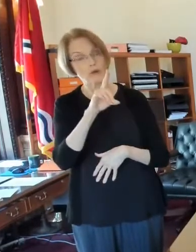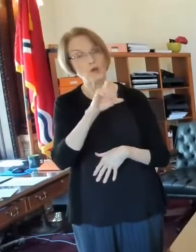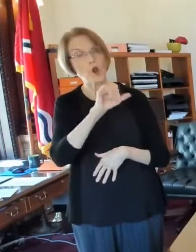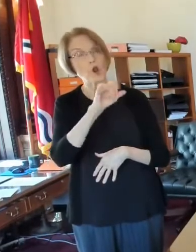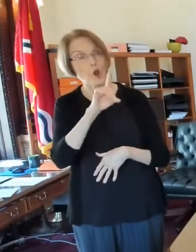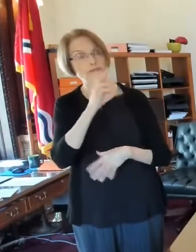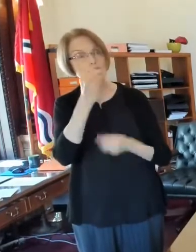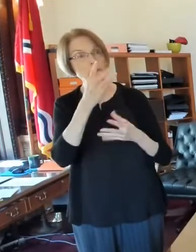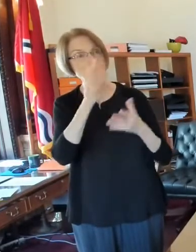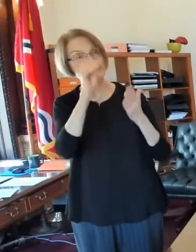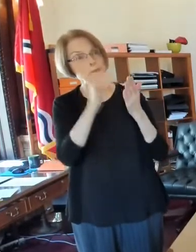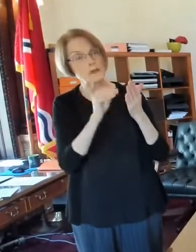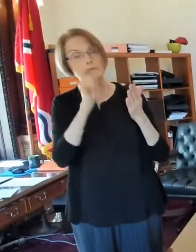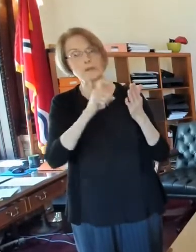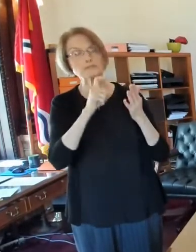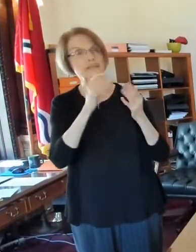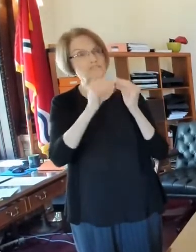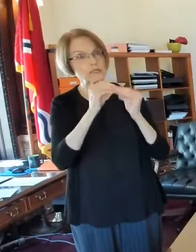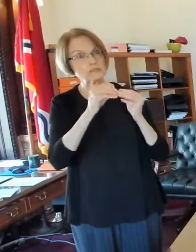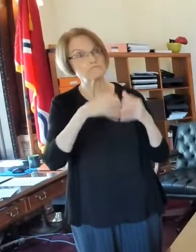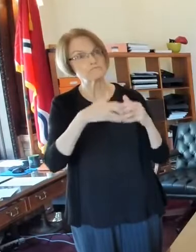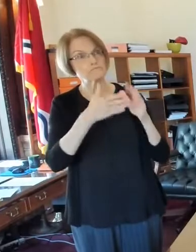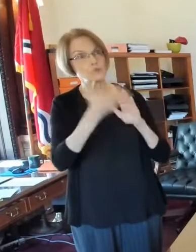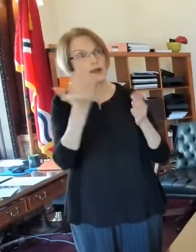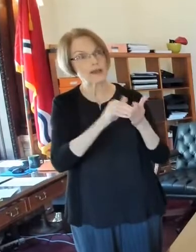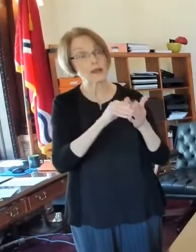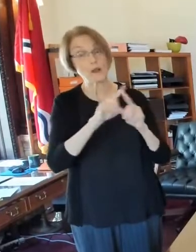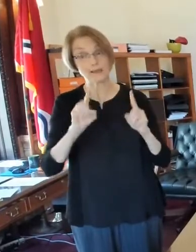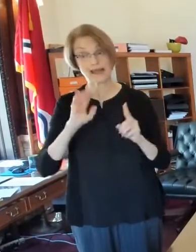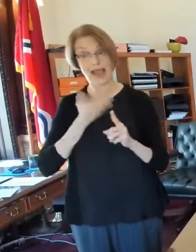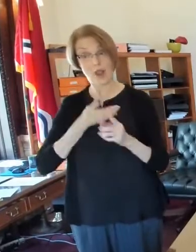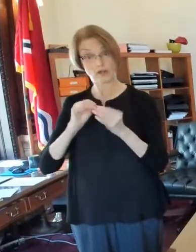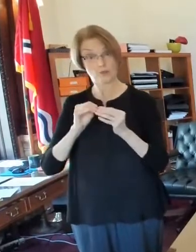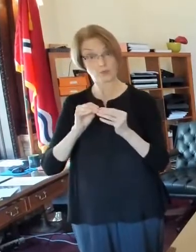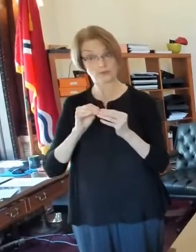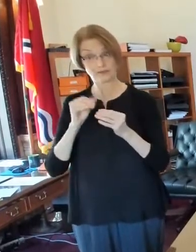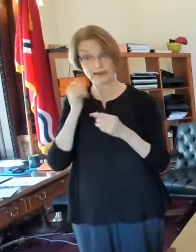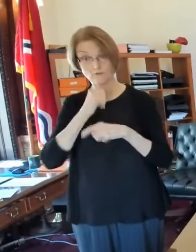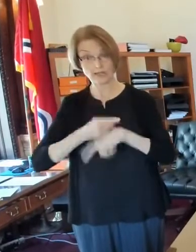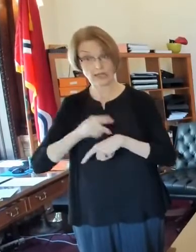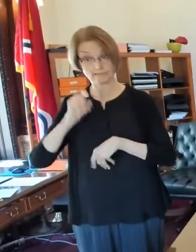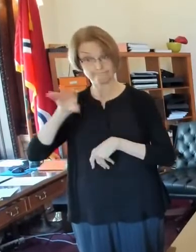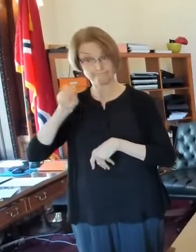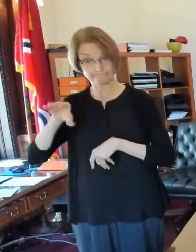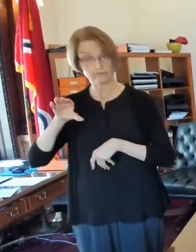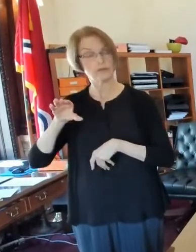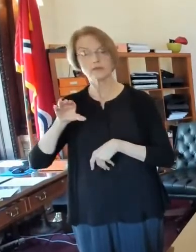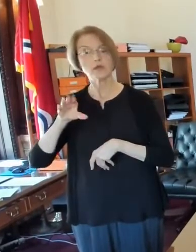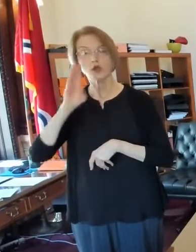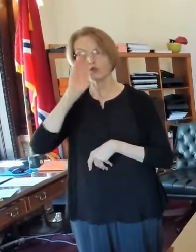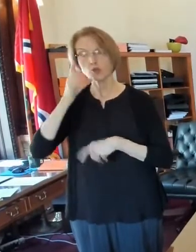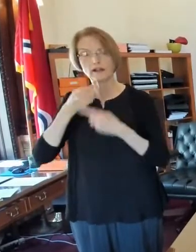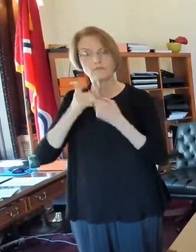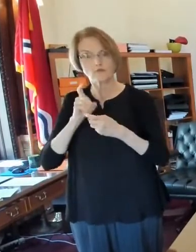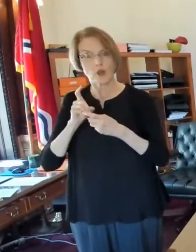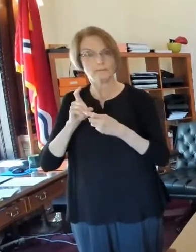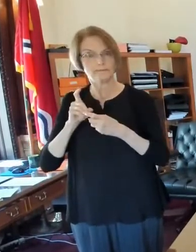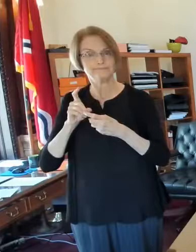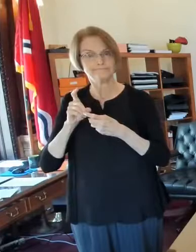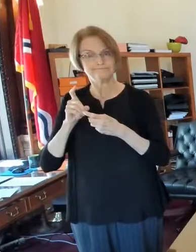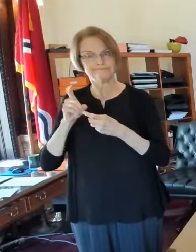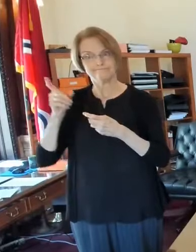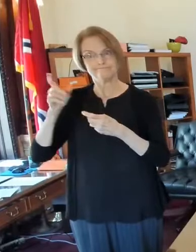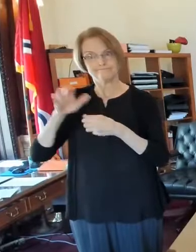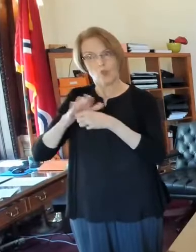It's got to get fixed. But our numbers that I'm giving to you each day, we're receiving them directly from those providers.